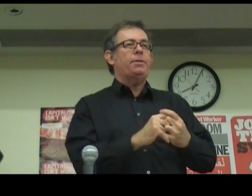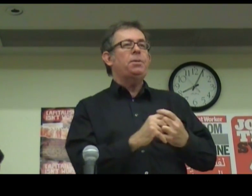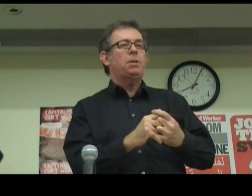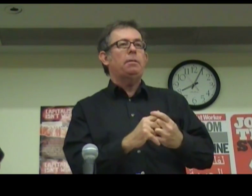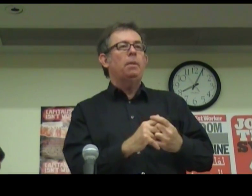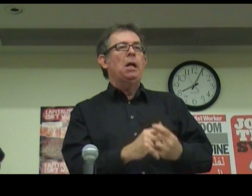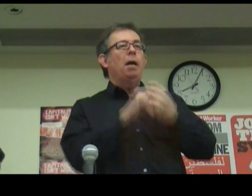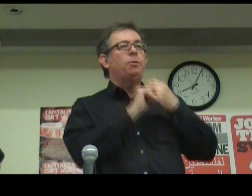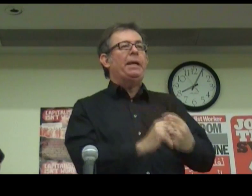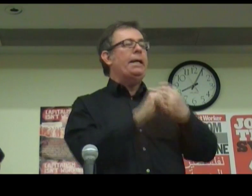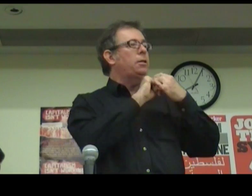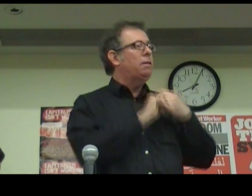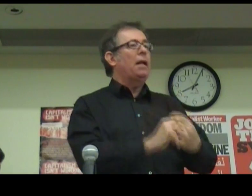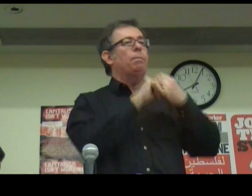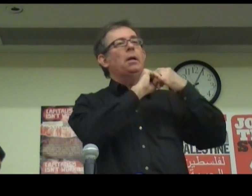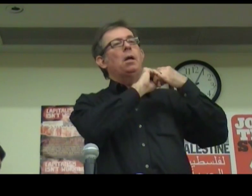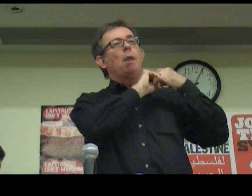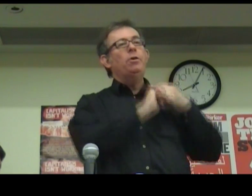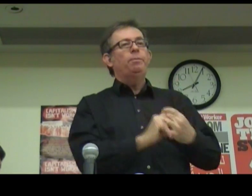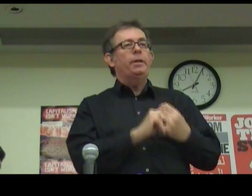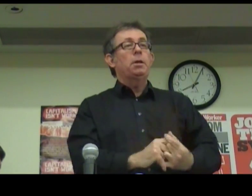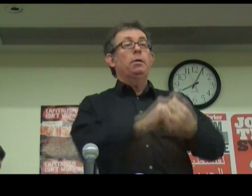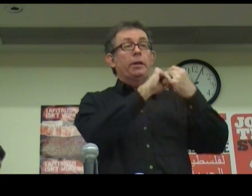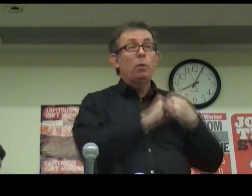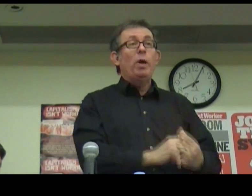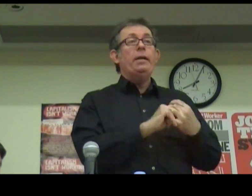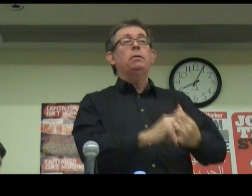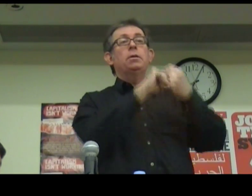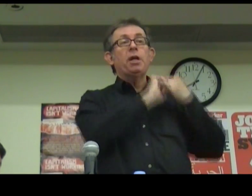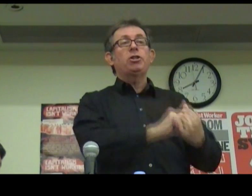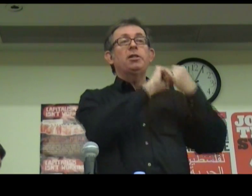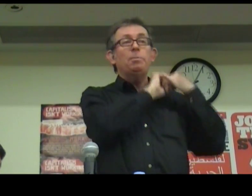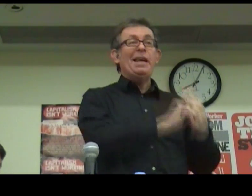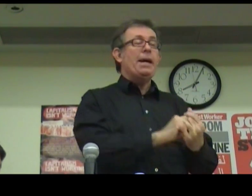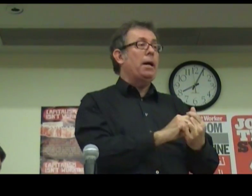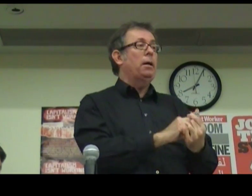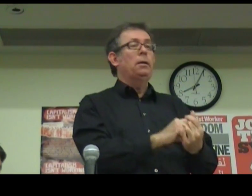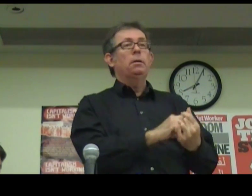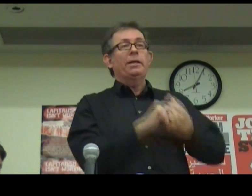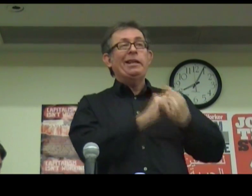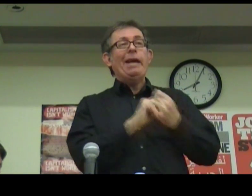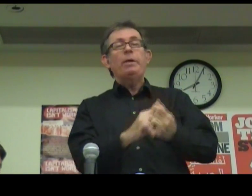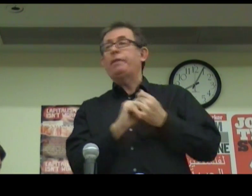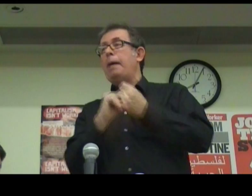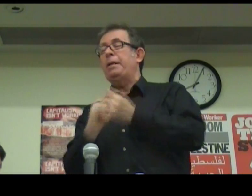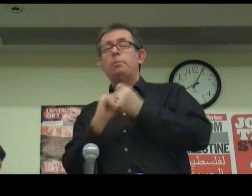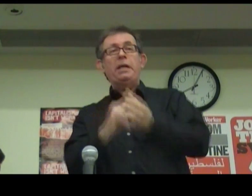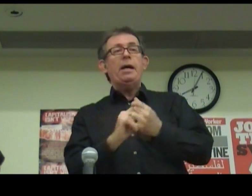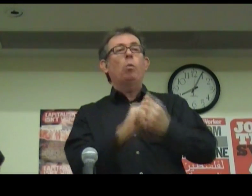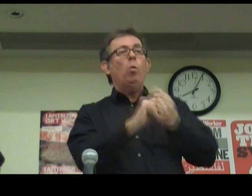system and to begin to develop a movement that can win socialism here, that can get rid of capitalism here, what